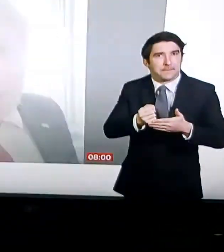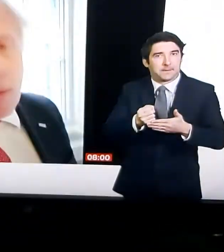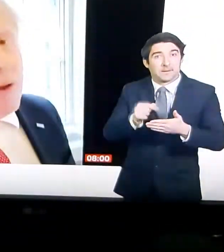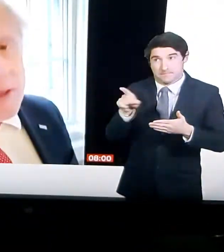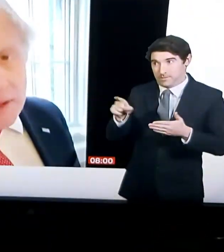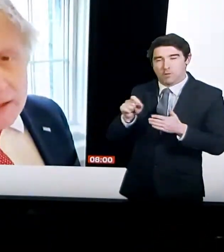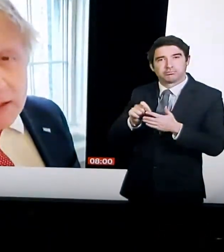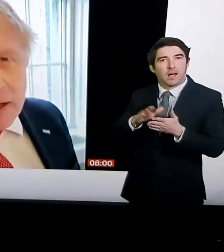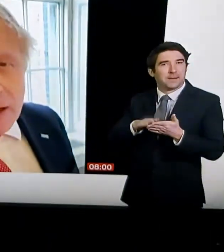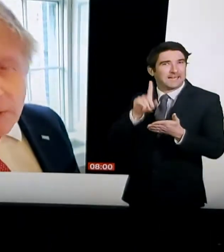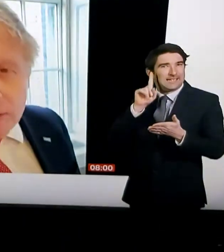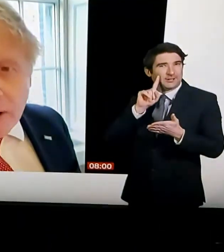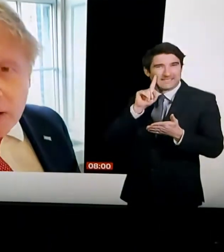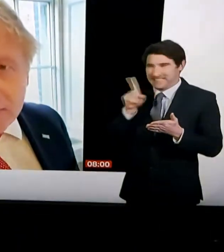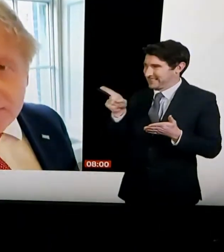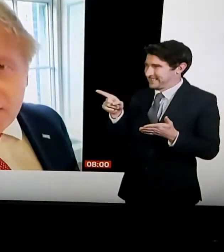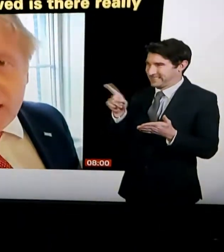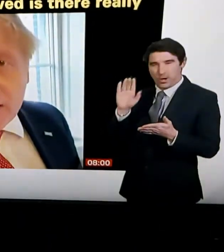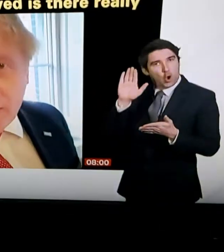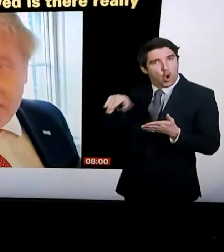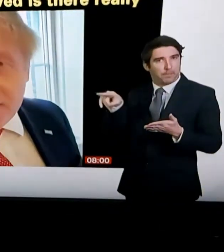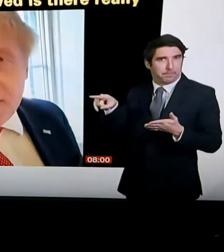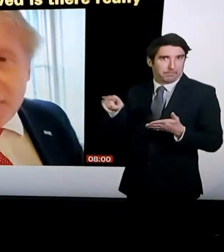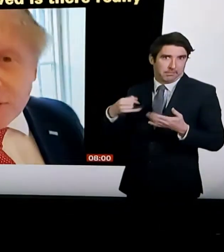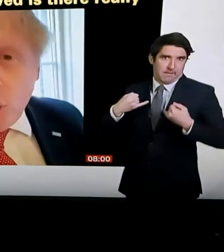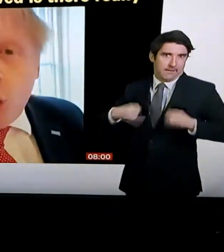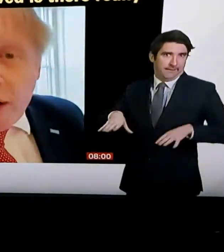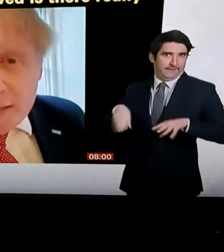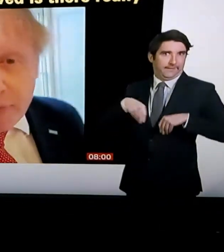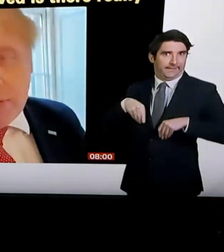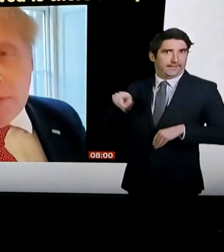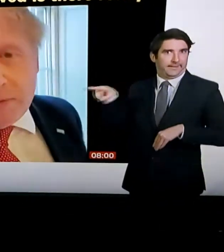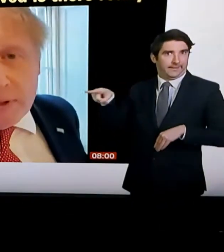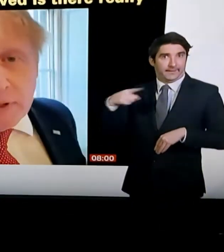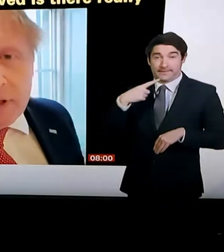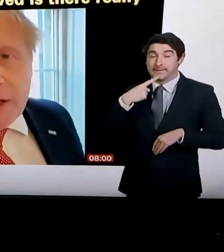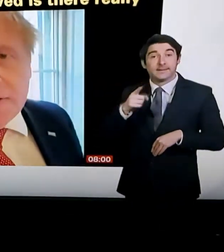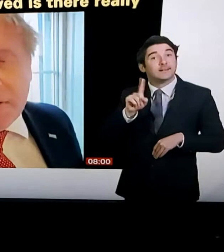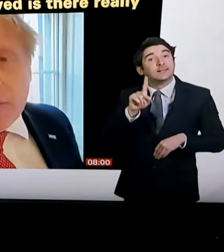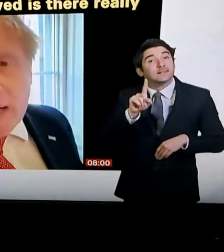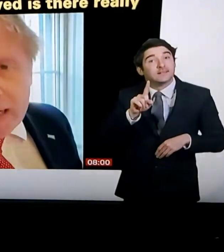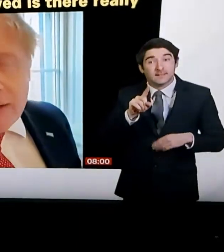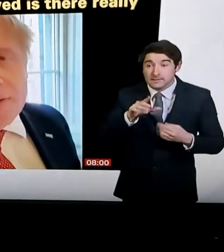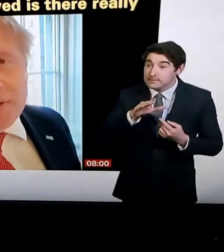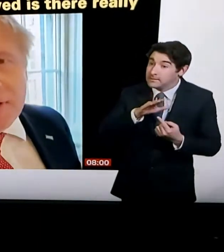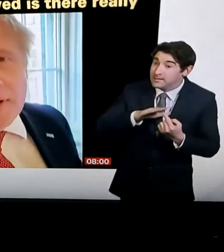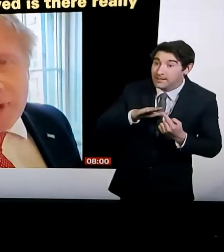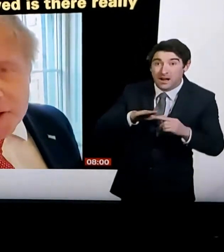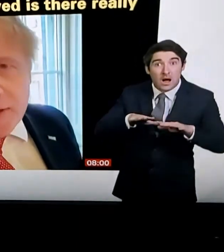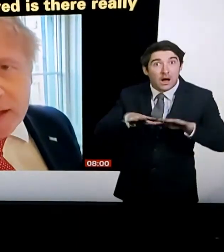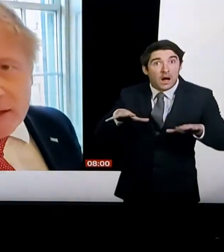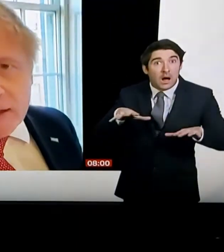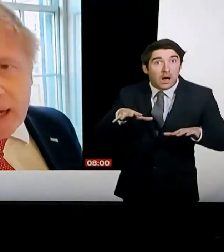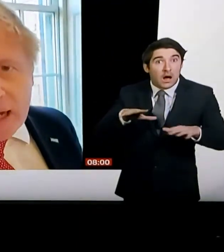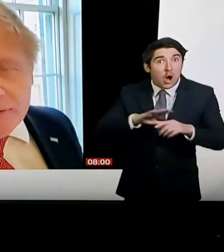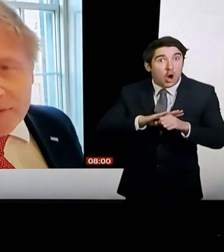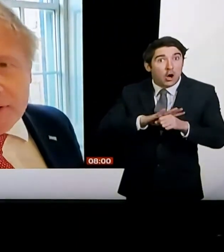The one thing I think coronavirus crisis has already proved is that there really is such a thing as